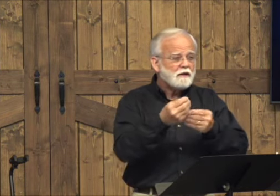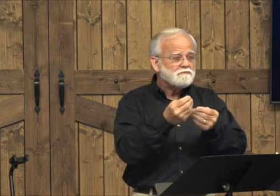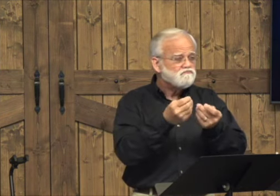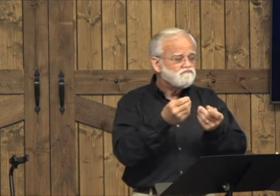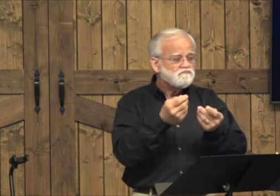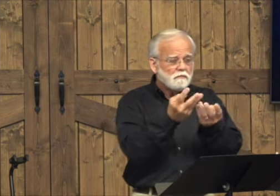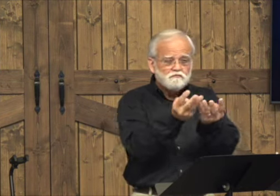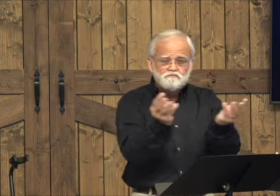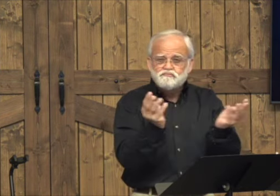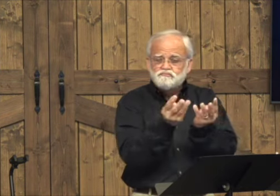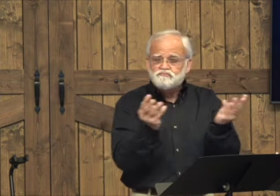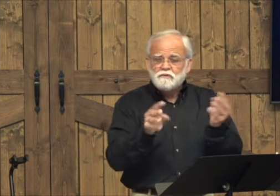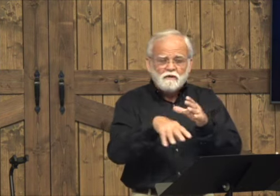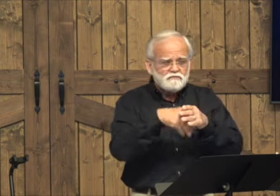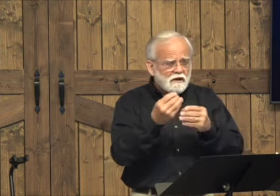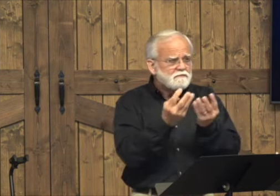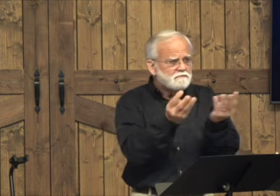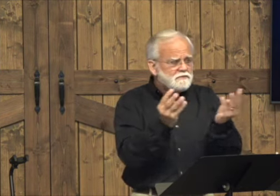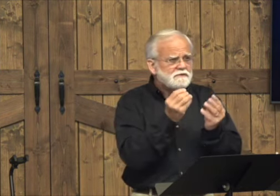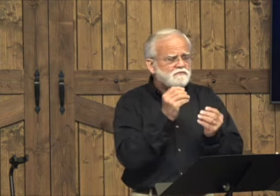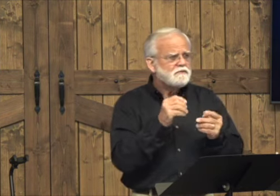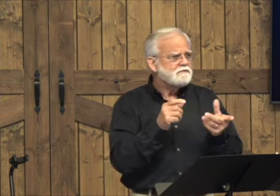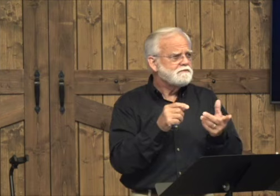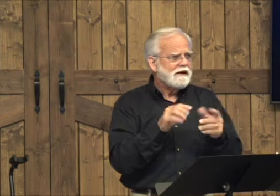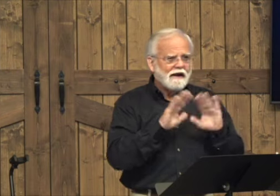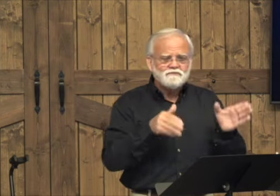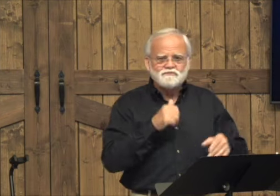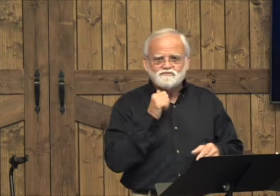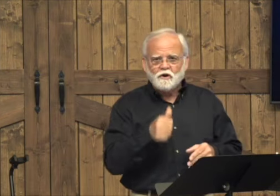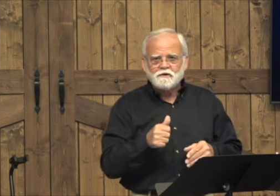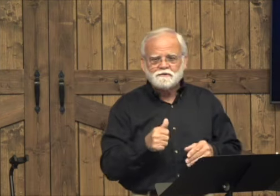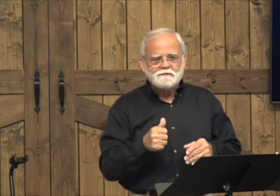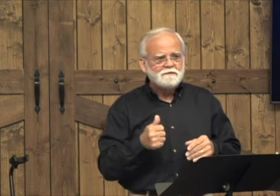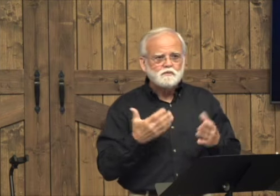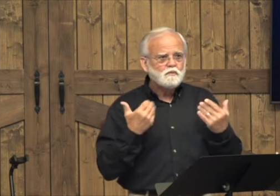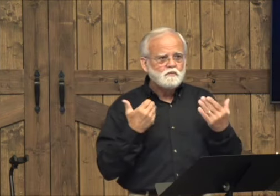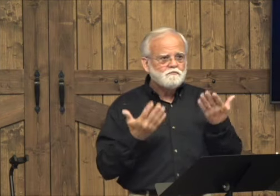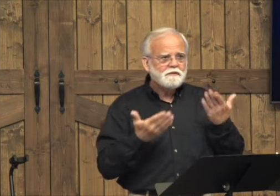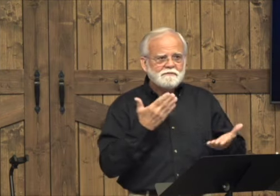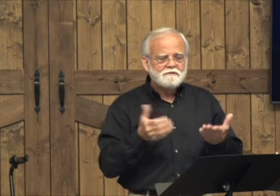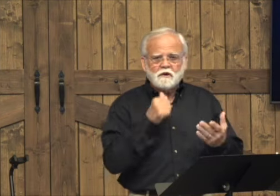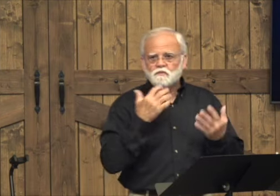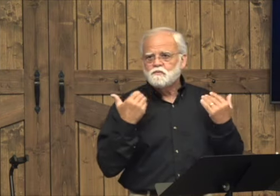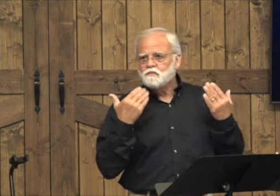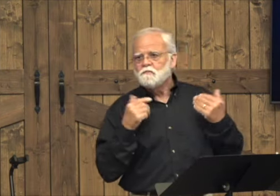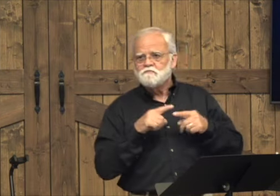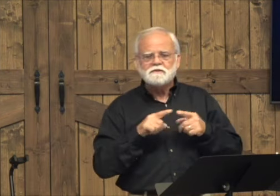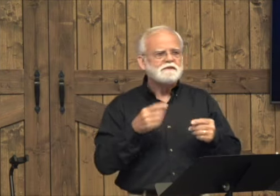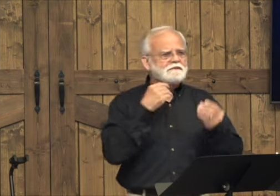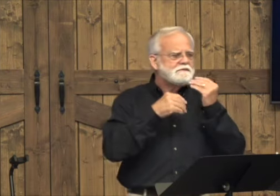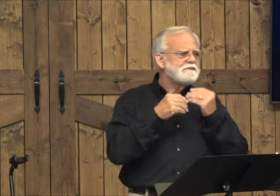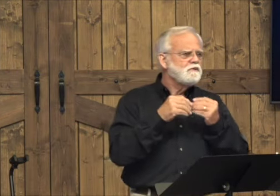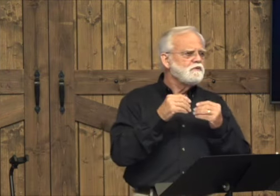You know, often when they were outside, was hot and humid